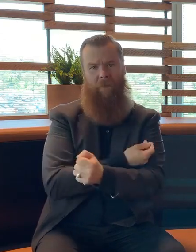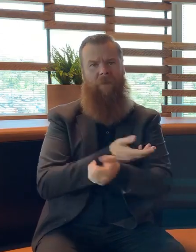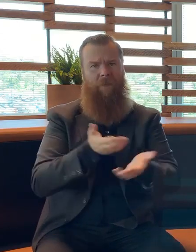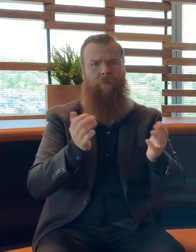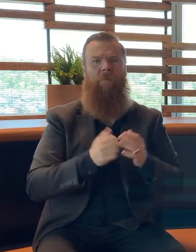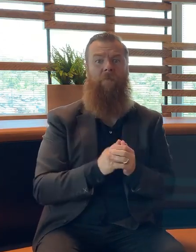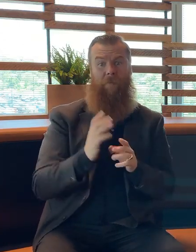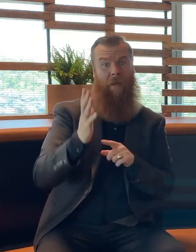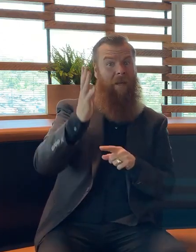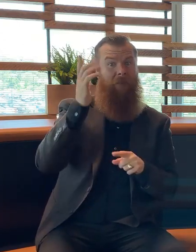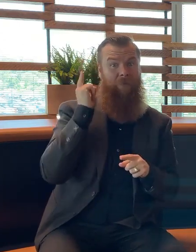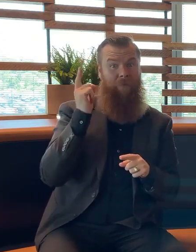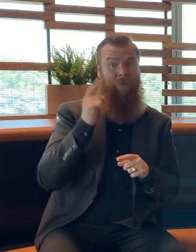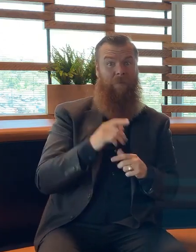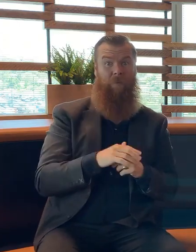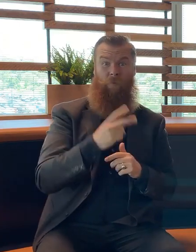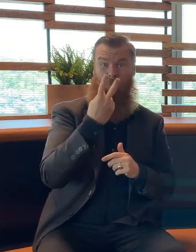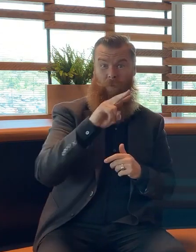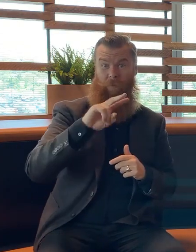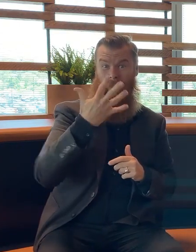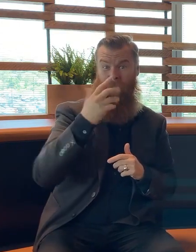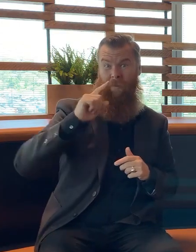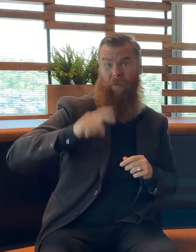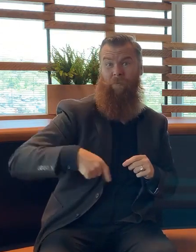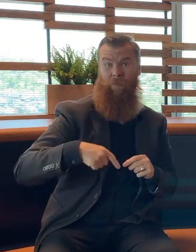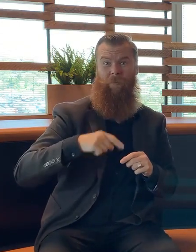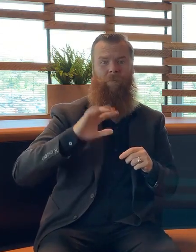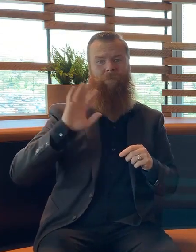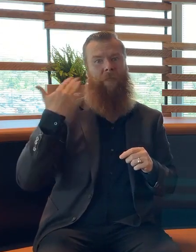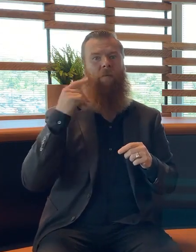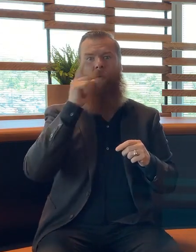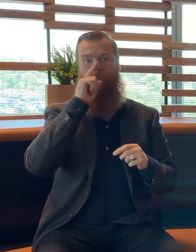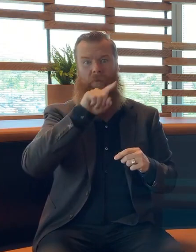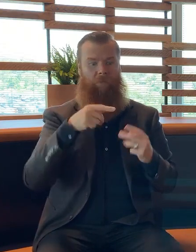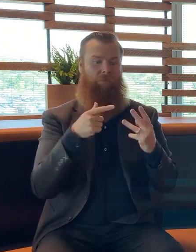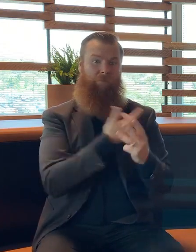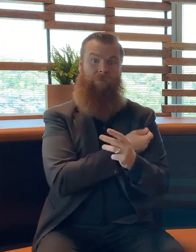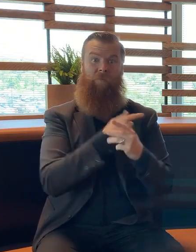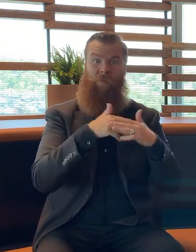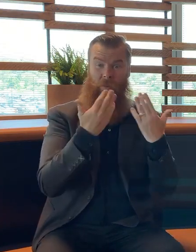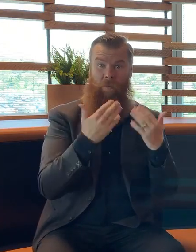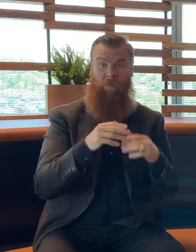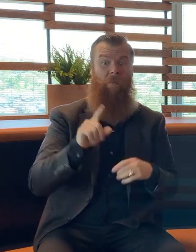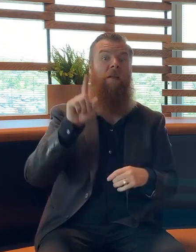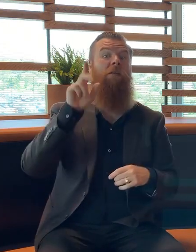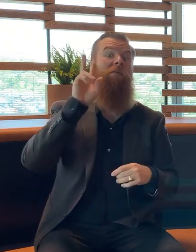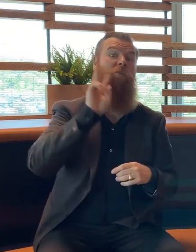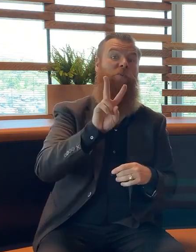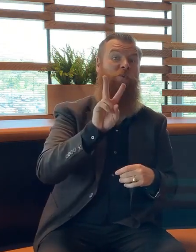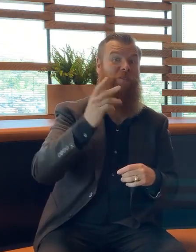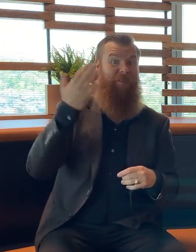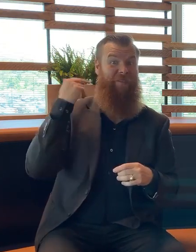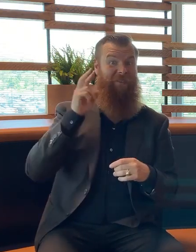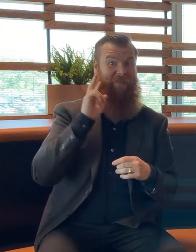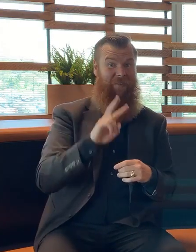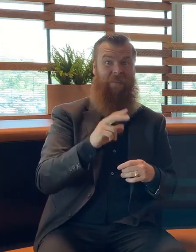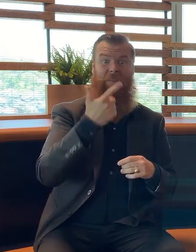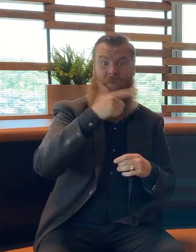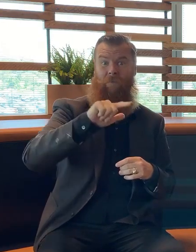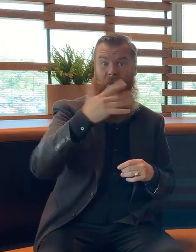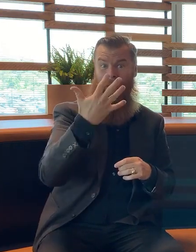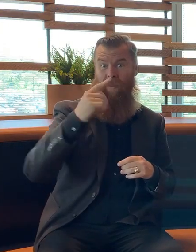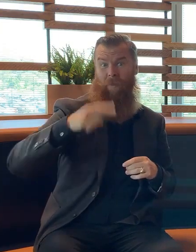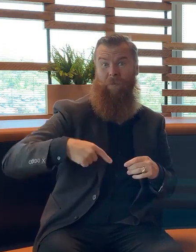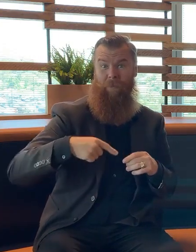,000 boosters a day, on Monday it was 75,000, yesterday it was 96,000 so there's certainly